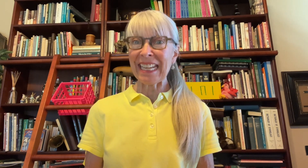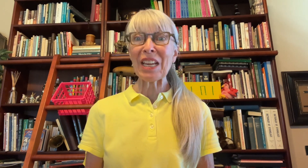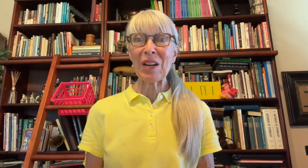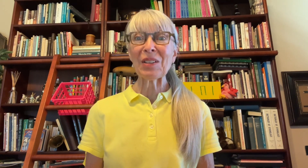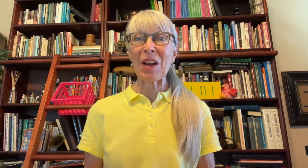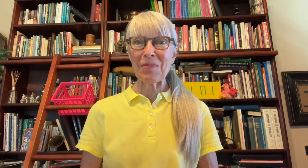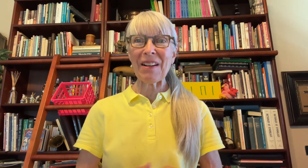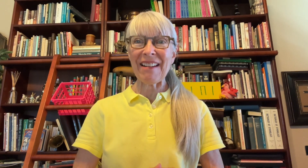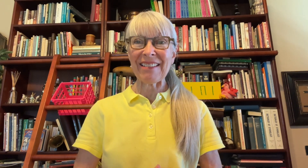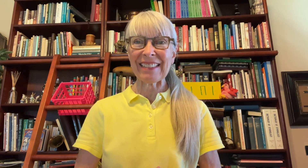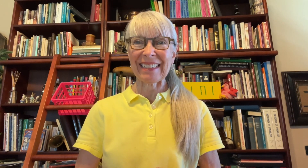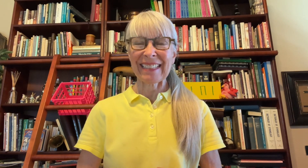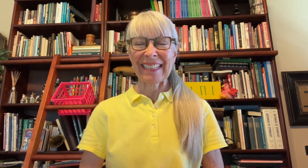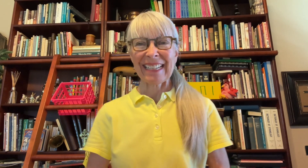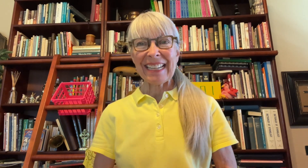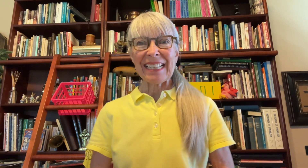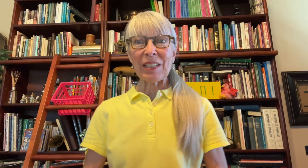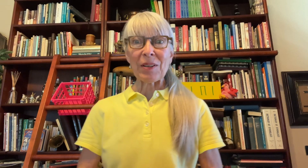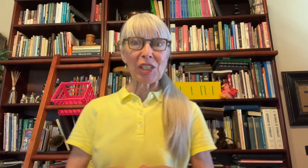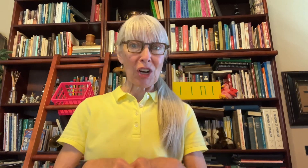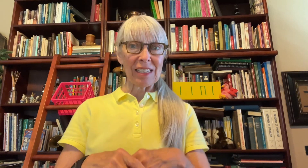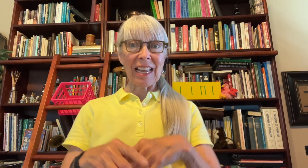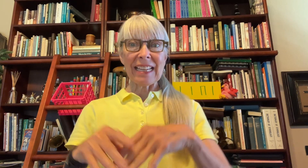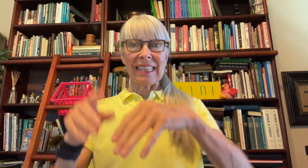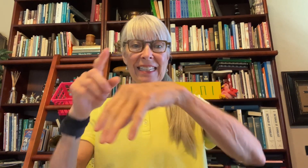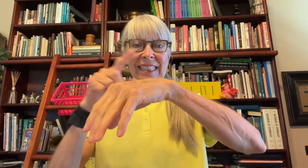He hears our prayers. So it starts like this.